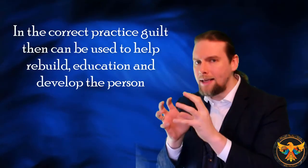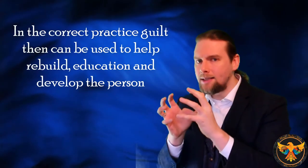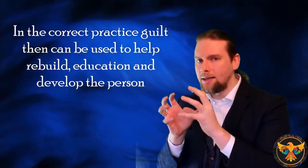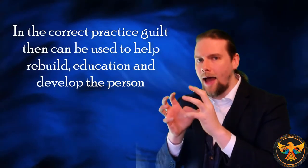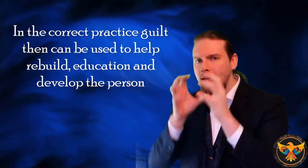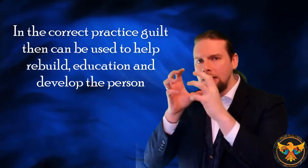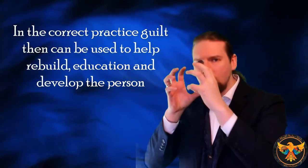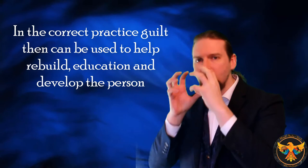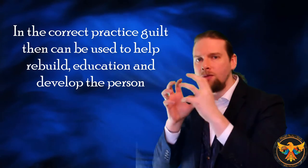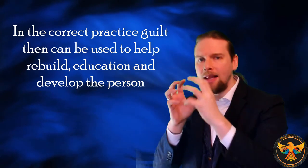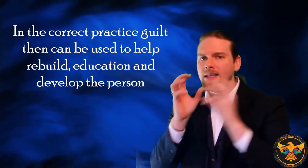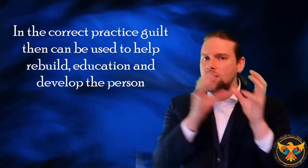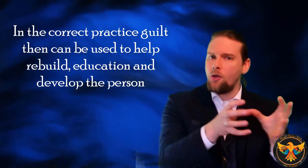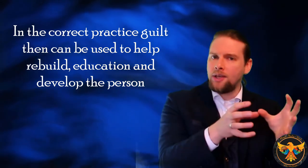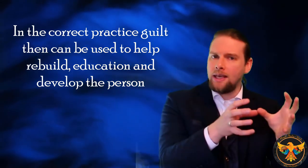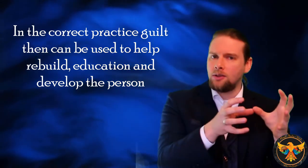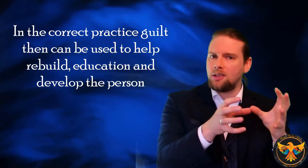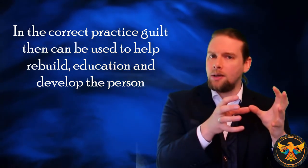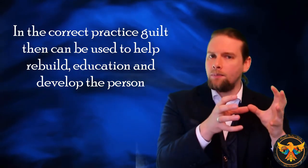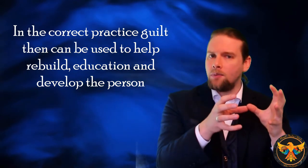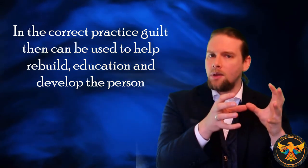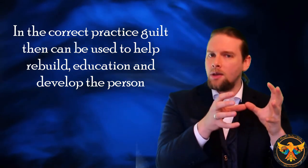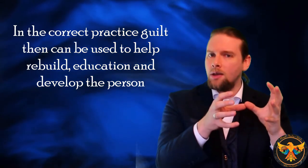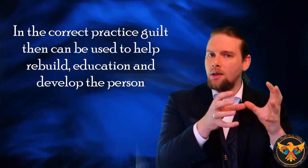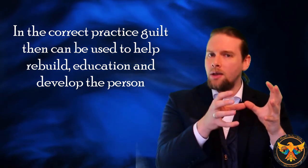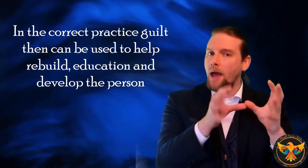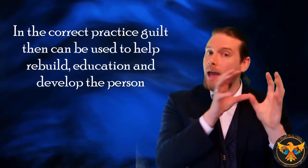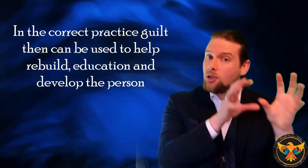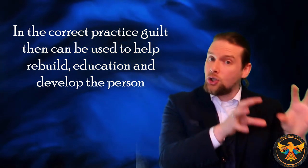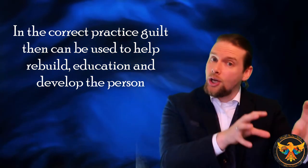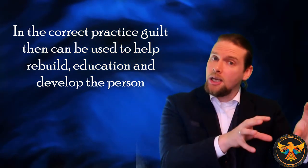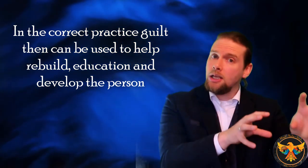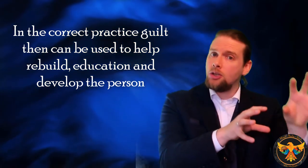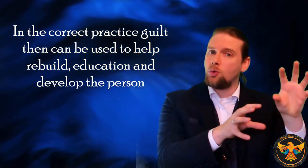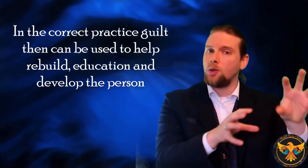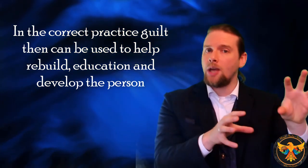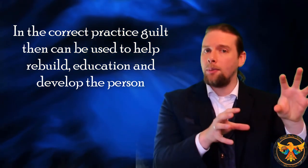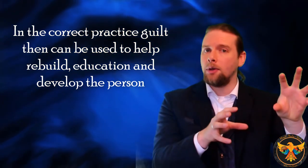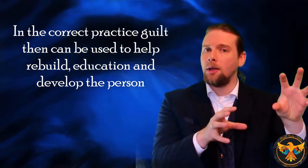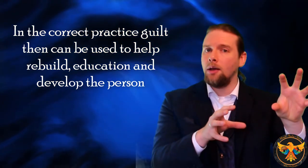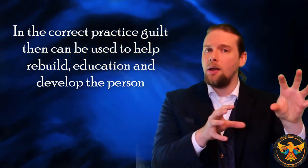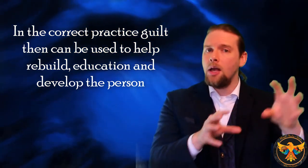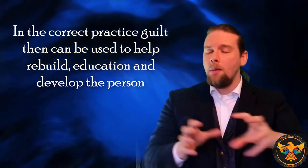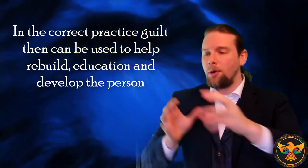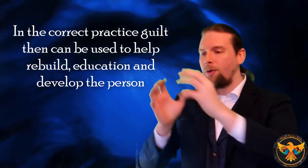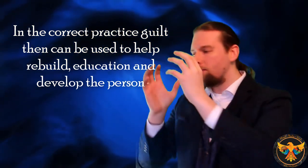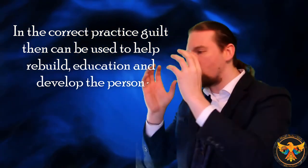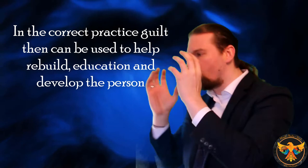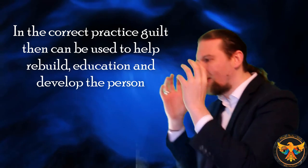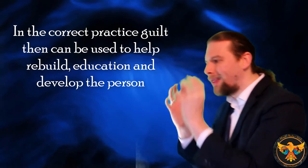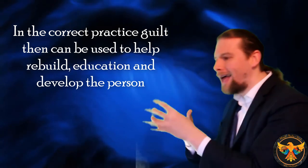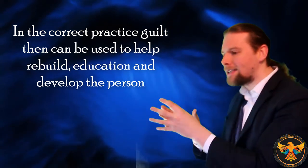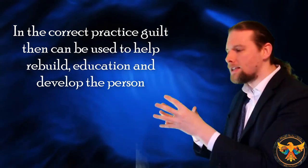lesson. I need to observe the lesson, not the guilt. I can't change what's happened here. But, if I observe the lesson,